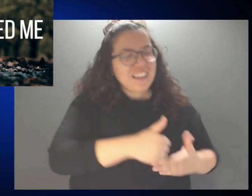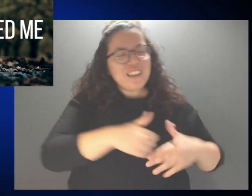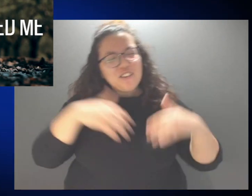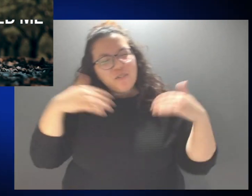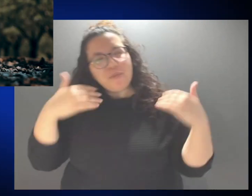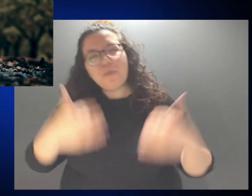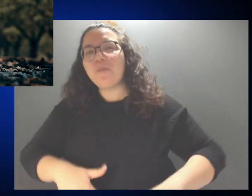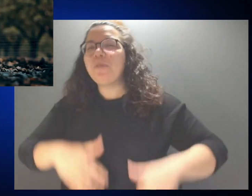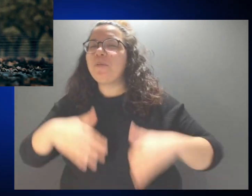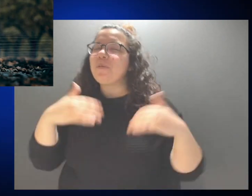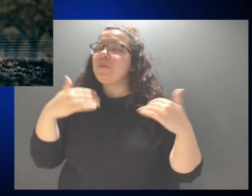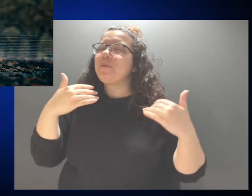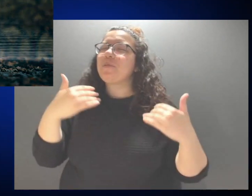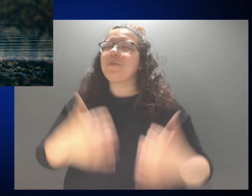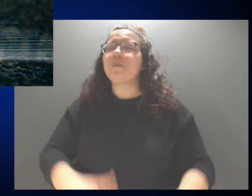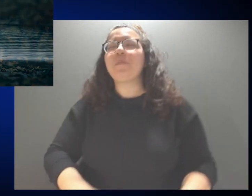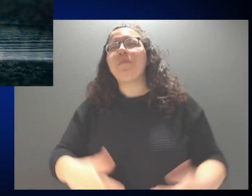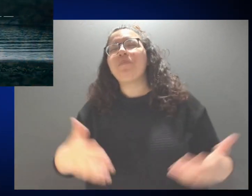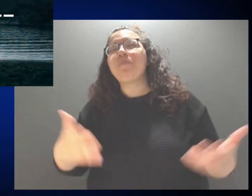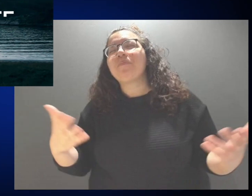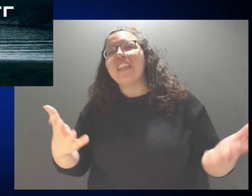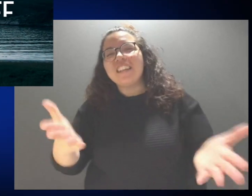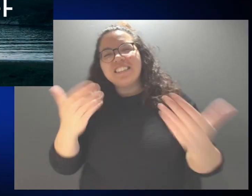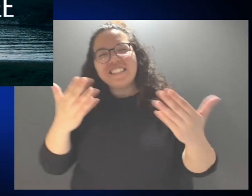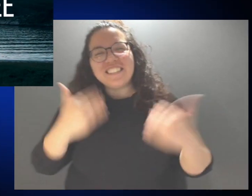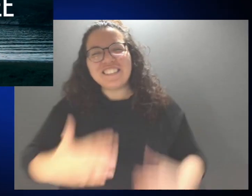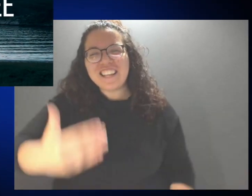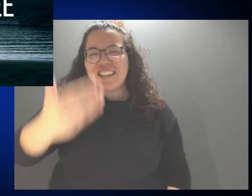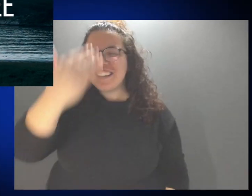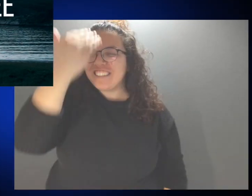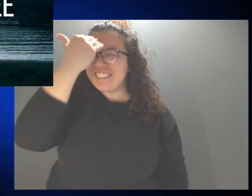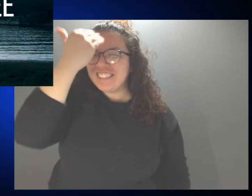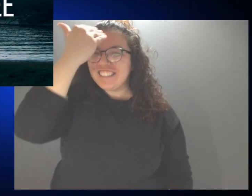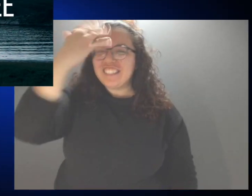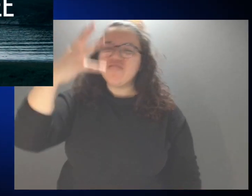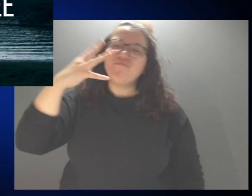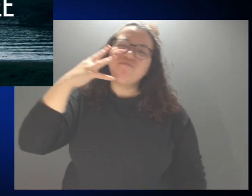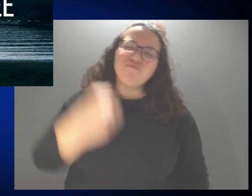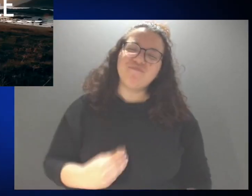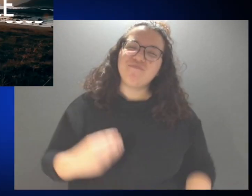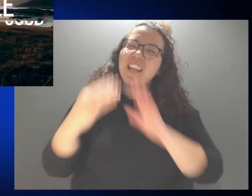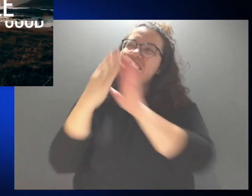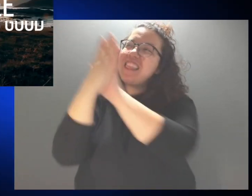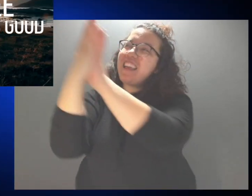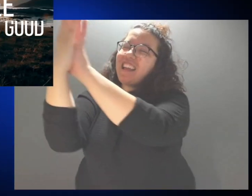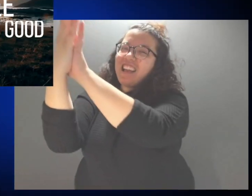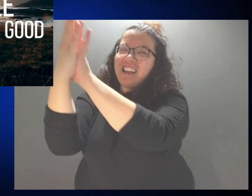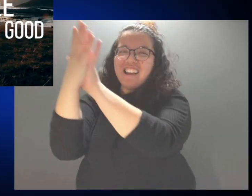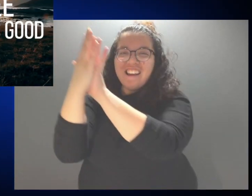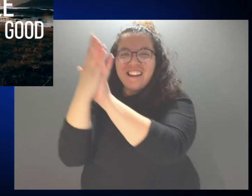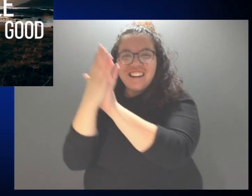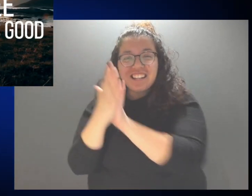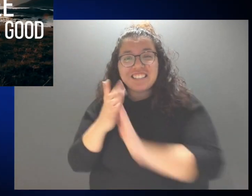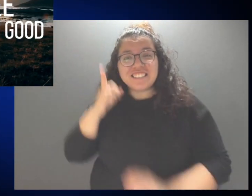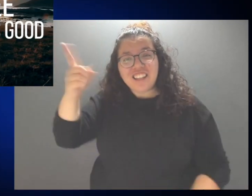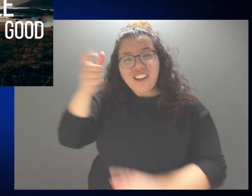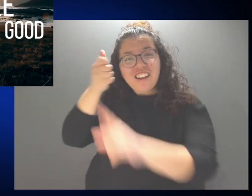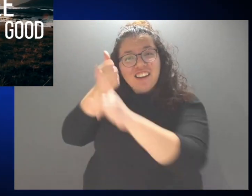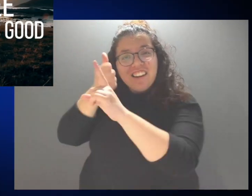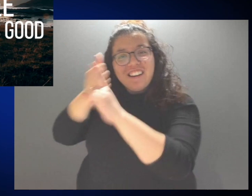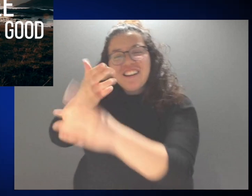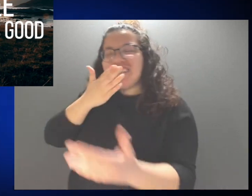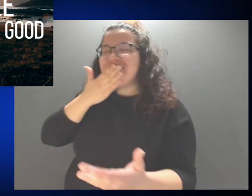I sought the and vaccine That the Lord